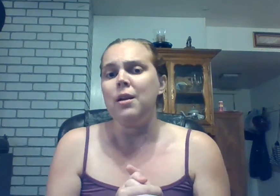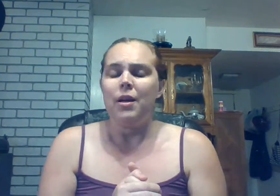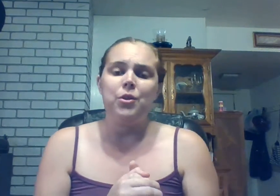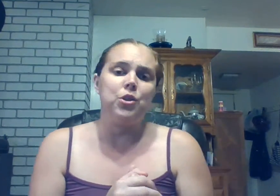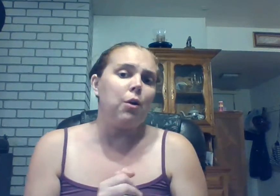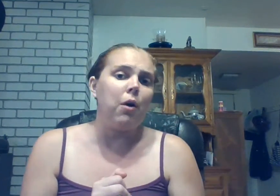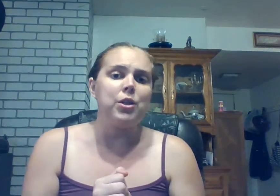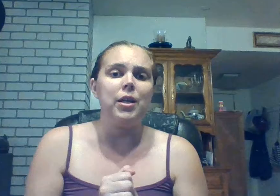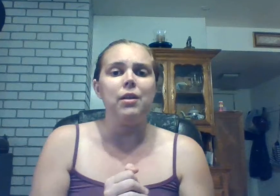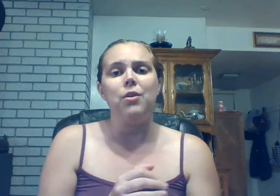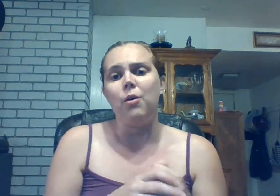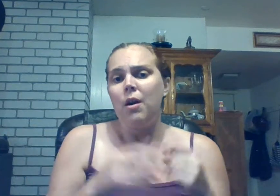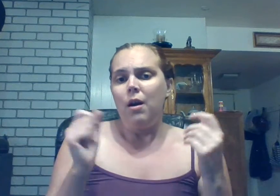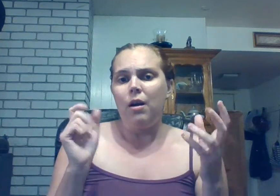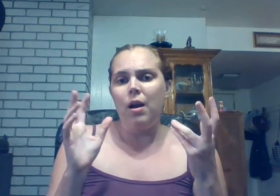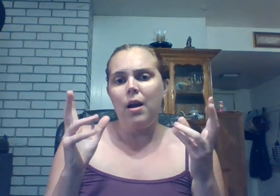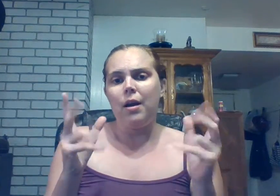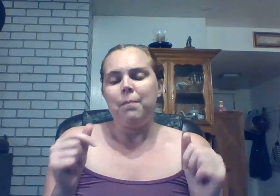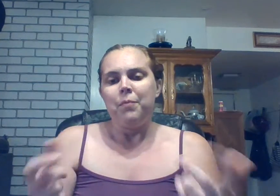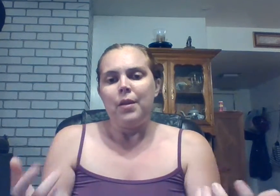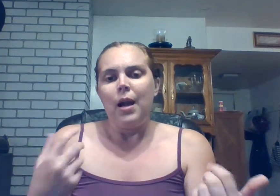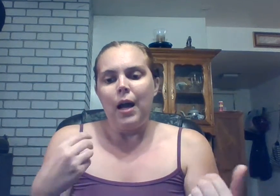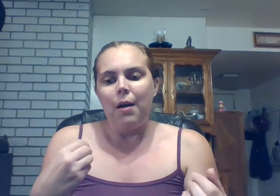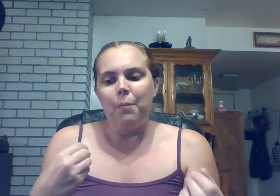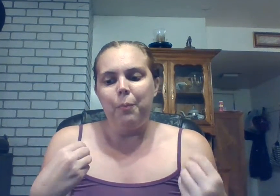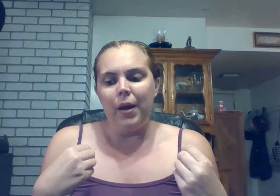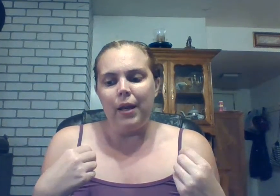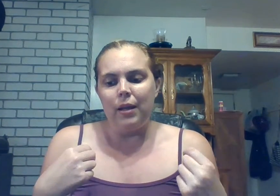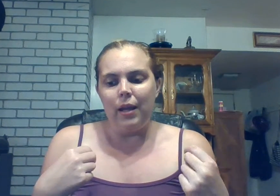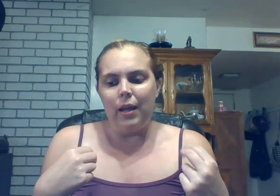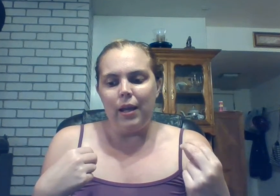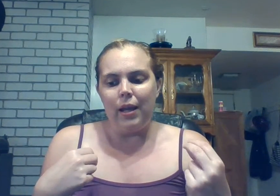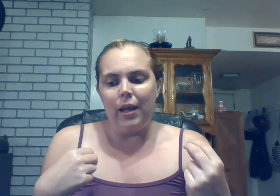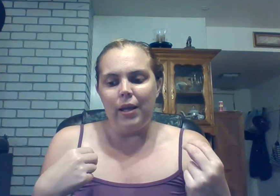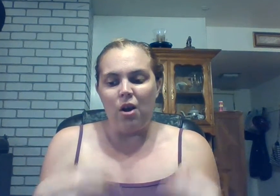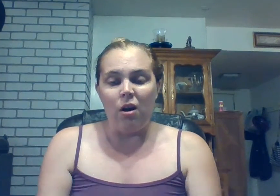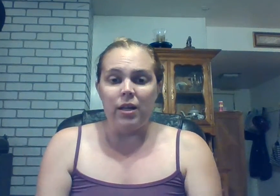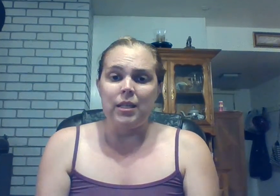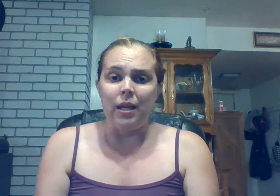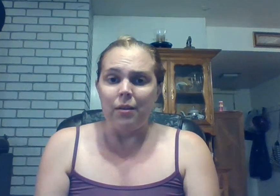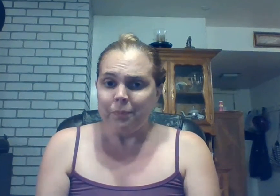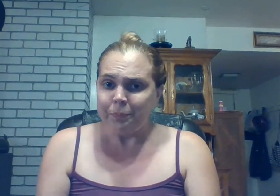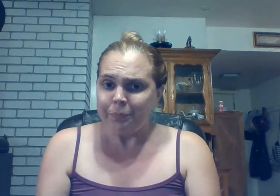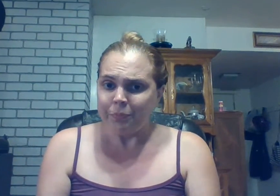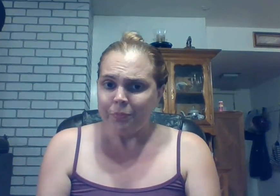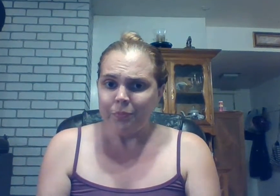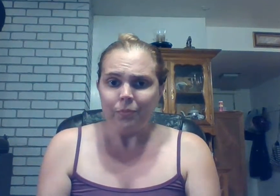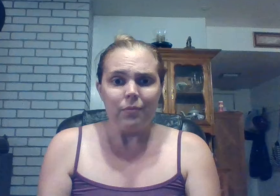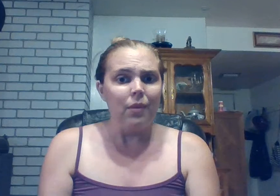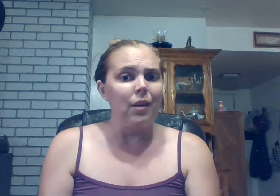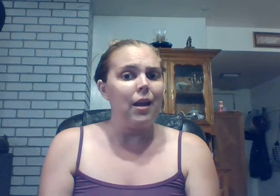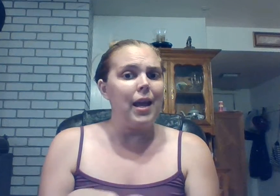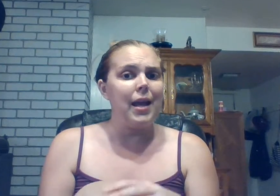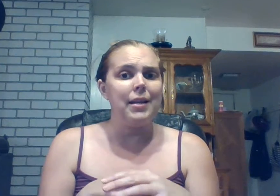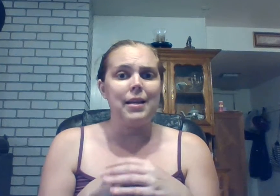it and you start watching it and you go ah but it's honesty and